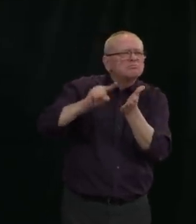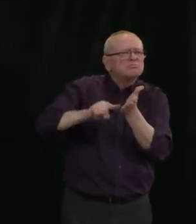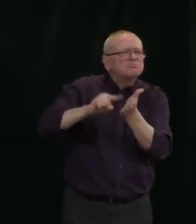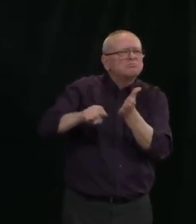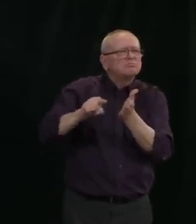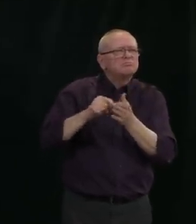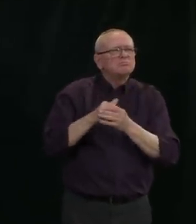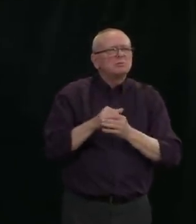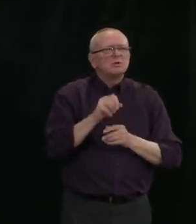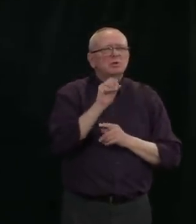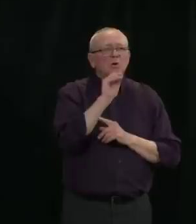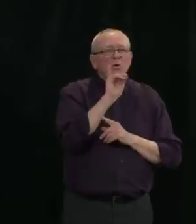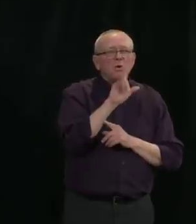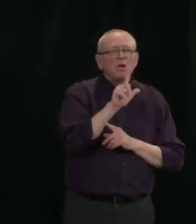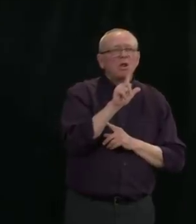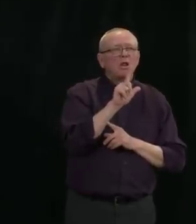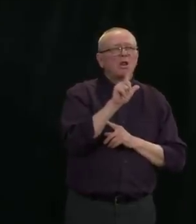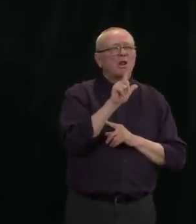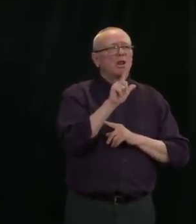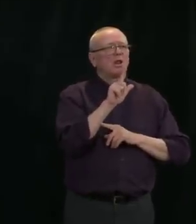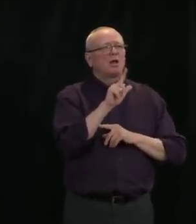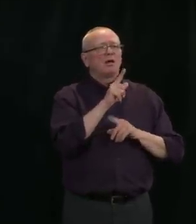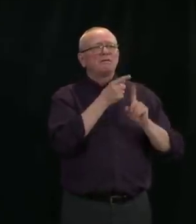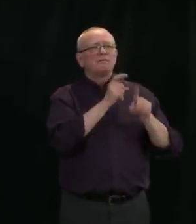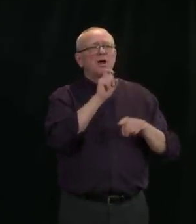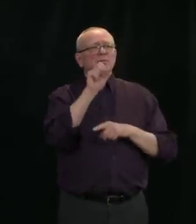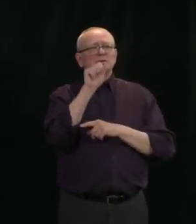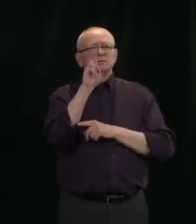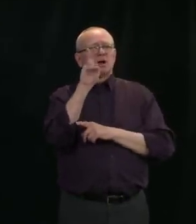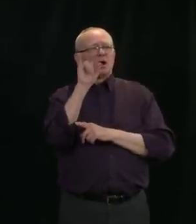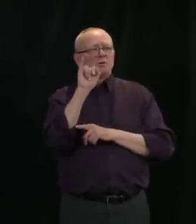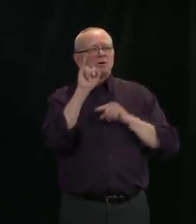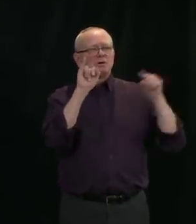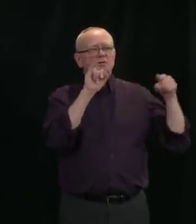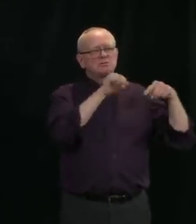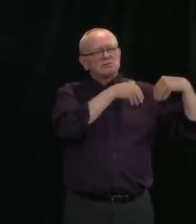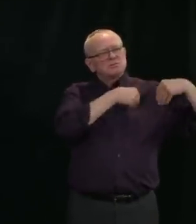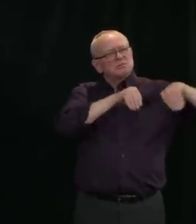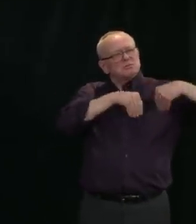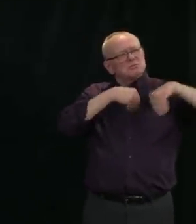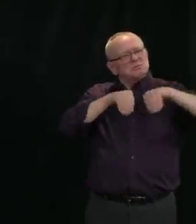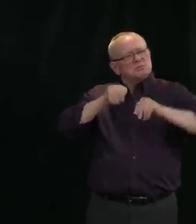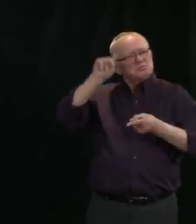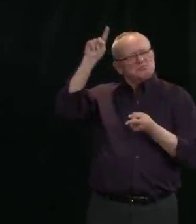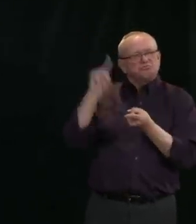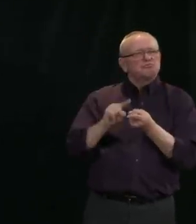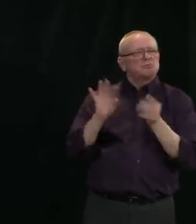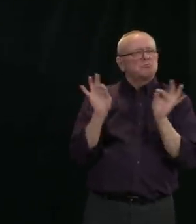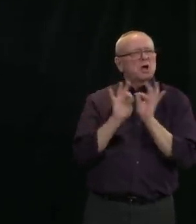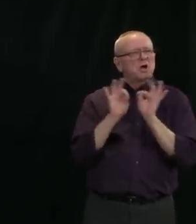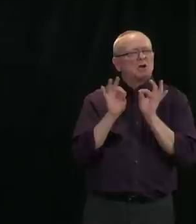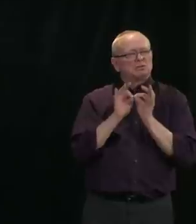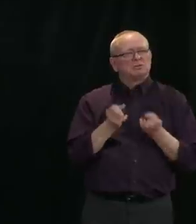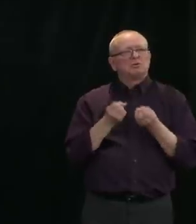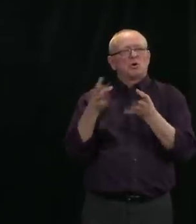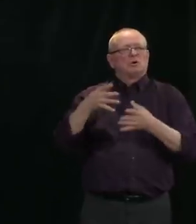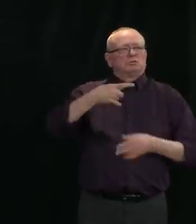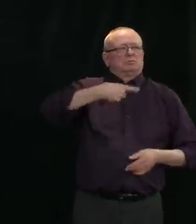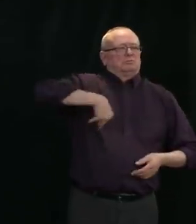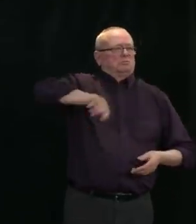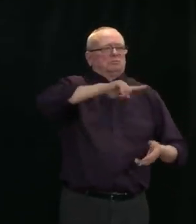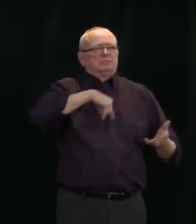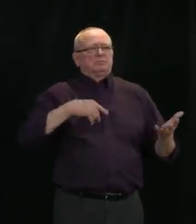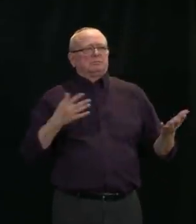oil into the market. So we will keep an open mind. Let me remind you, Chris, that Alberta